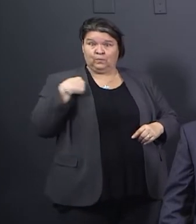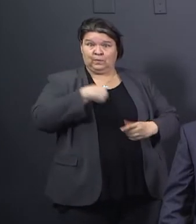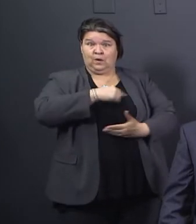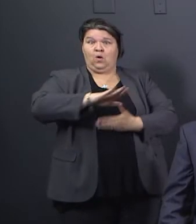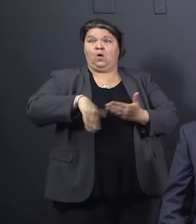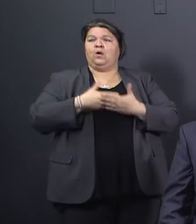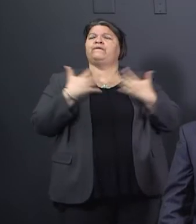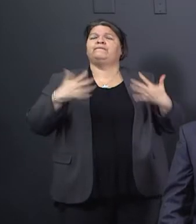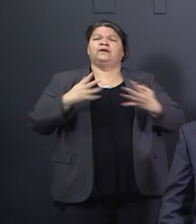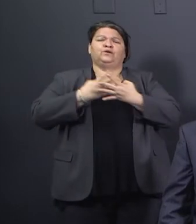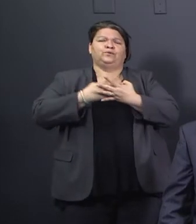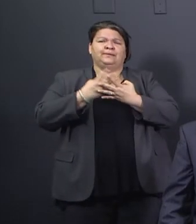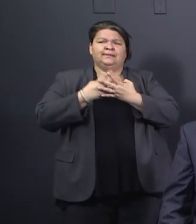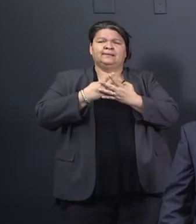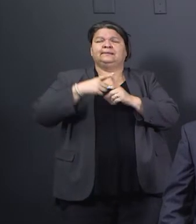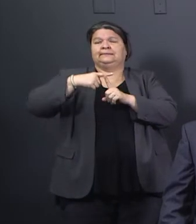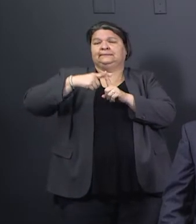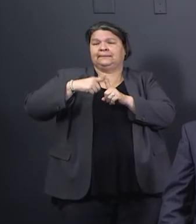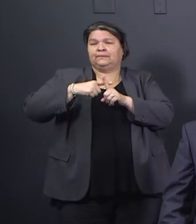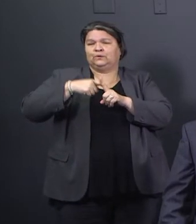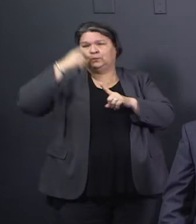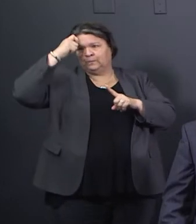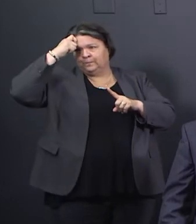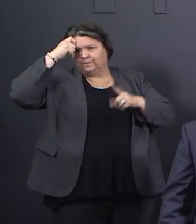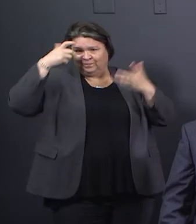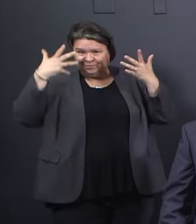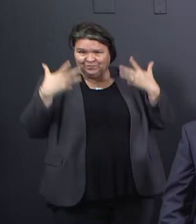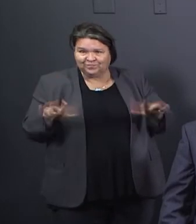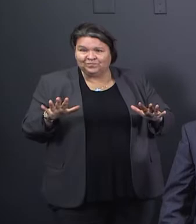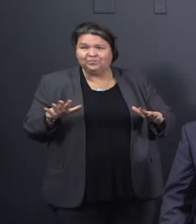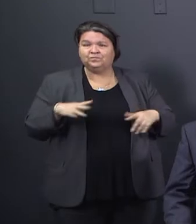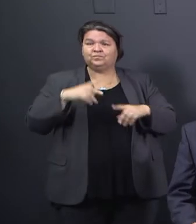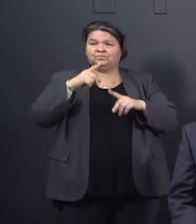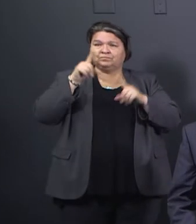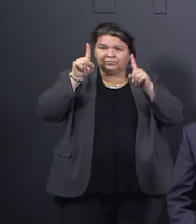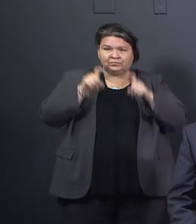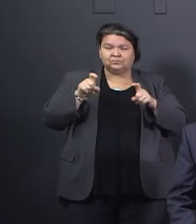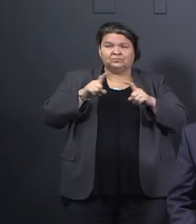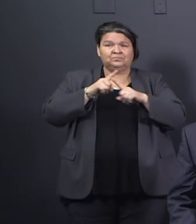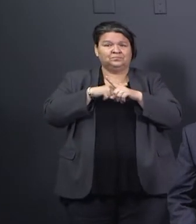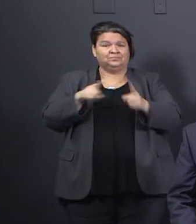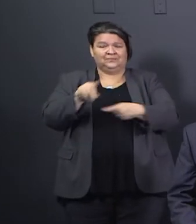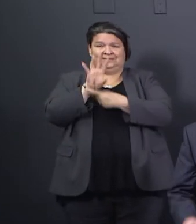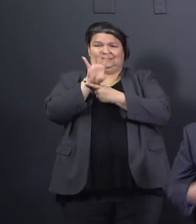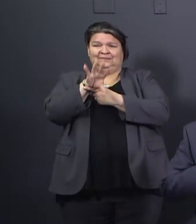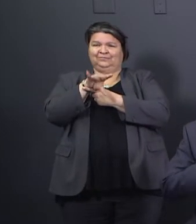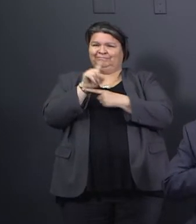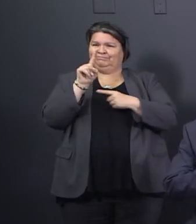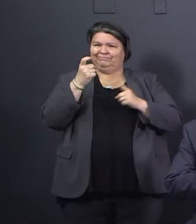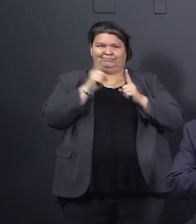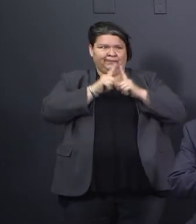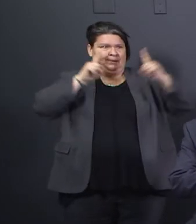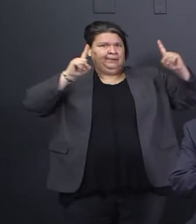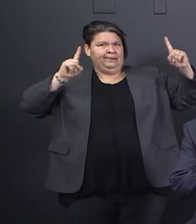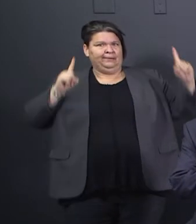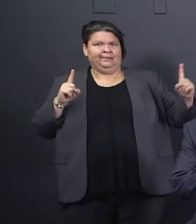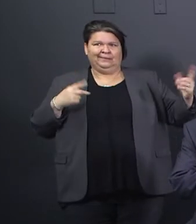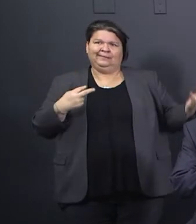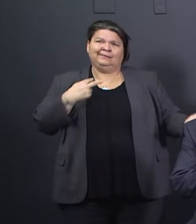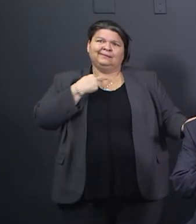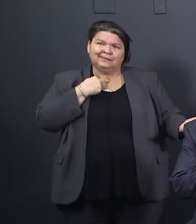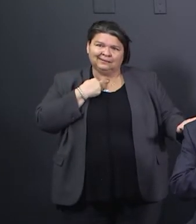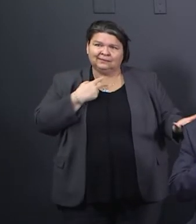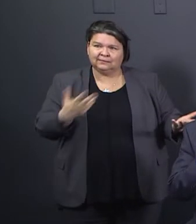but you couldn't see us all if we were. So I'm going to give a few updates first and then we're going to jump into talking about the